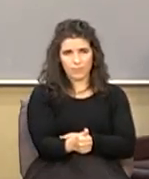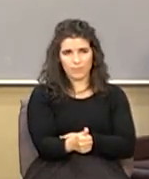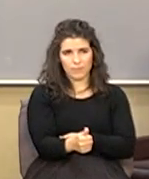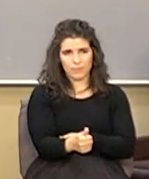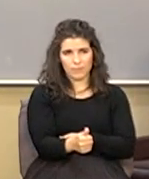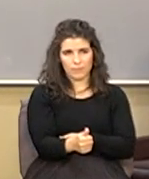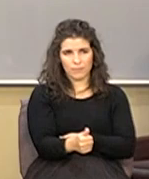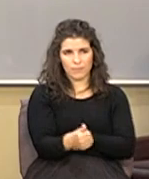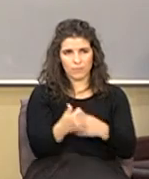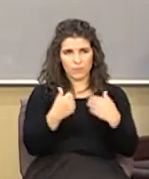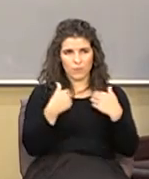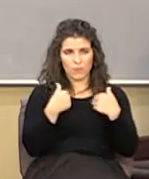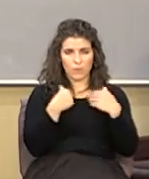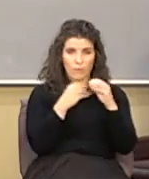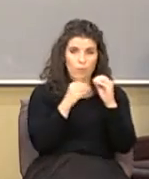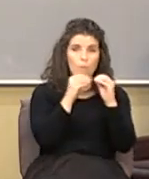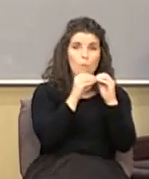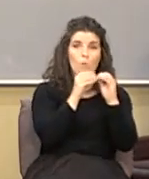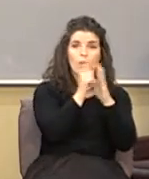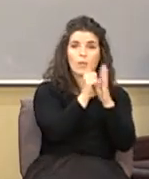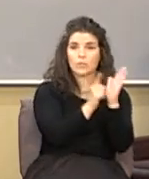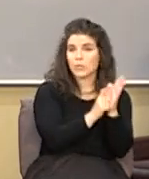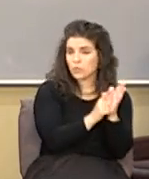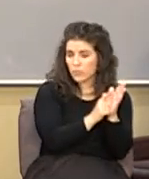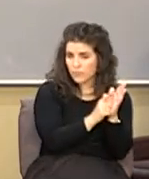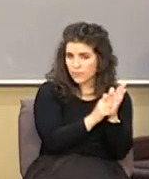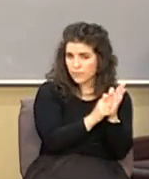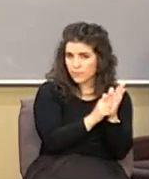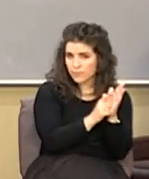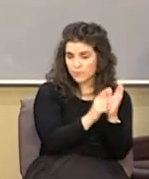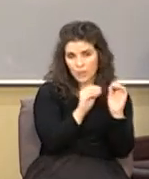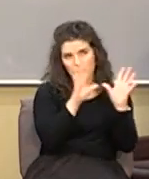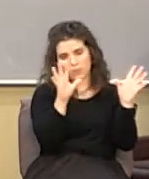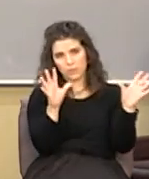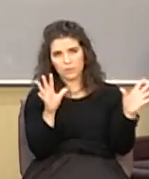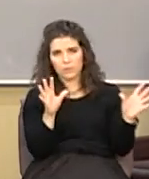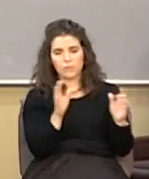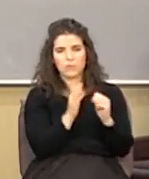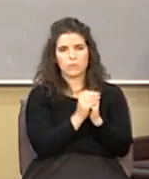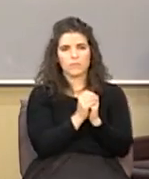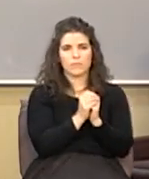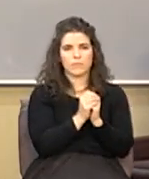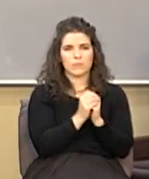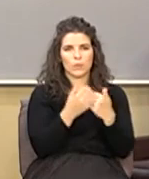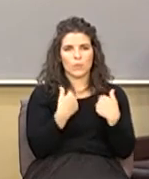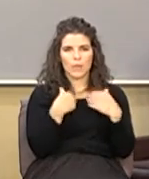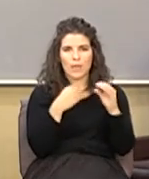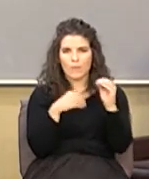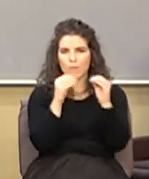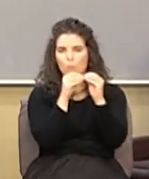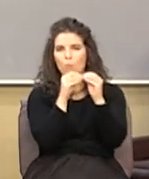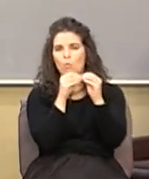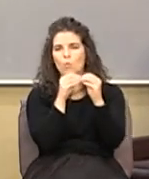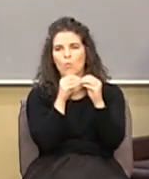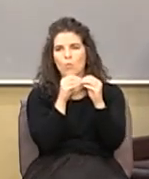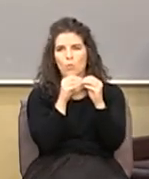we'll have more legislation obviously we'll have more